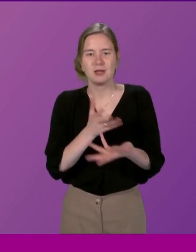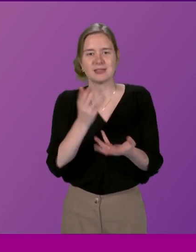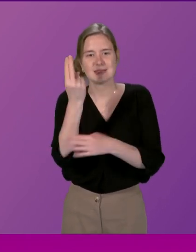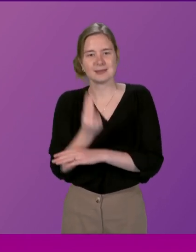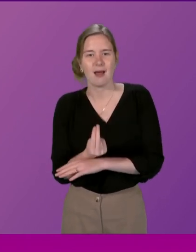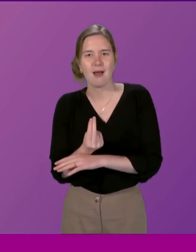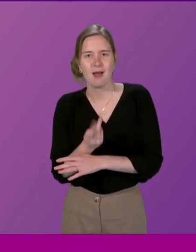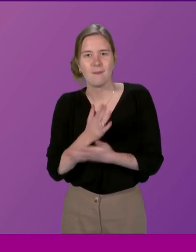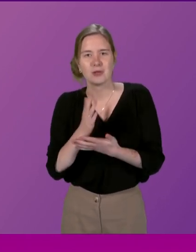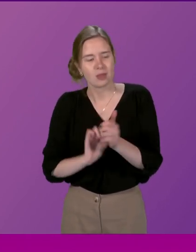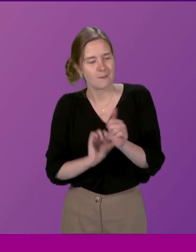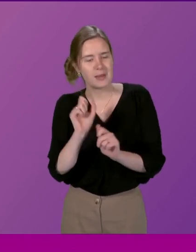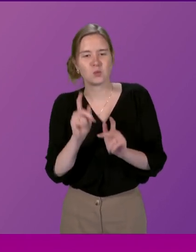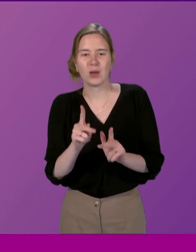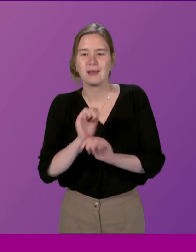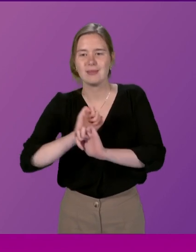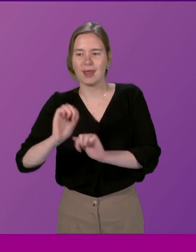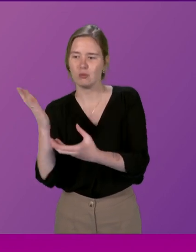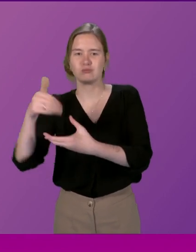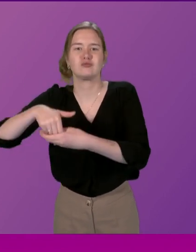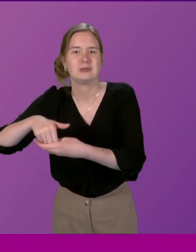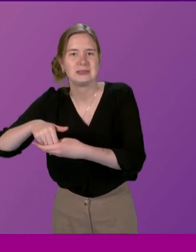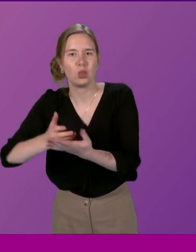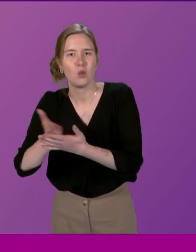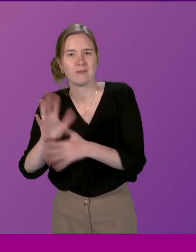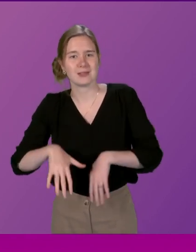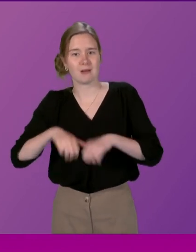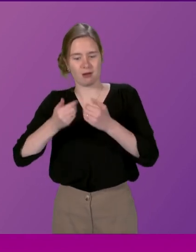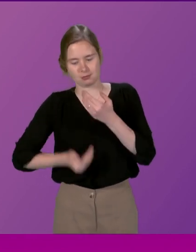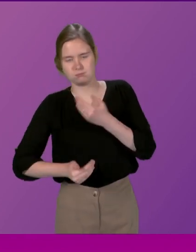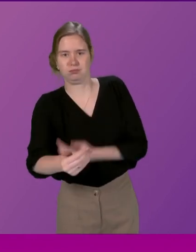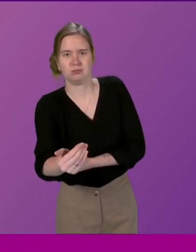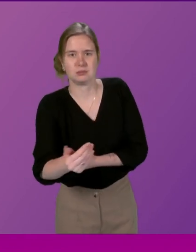and finding the best way to ensure that their voices are included from the very beginning.